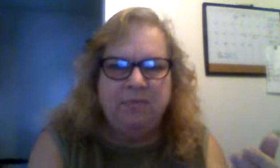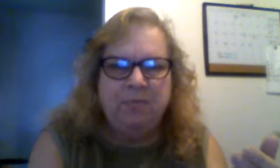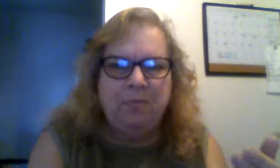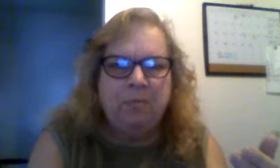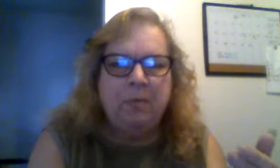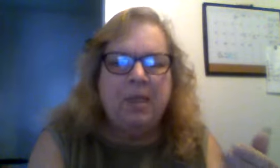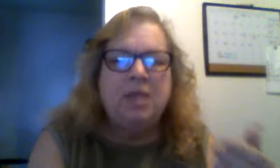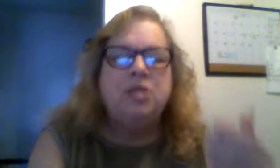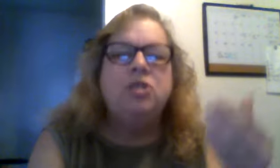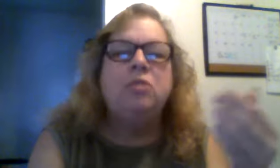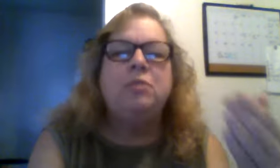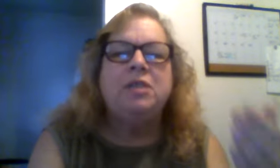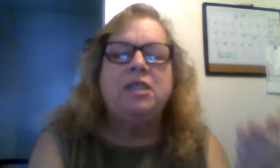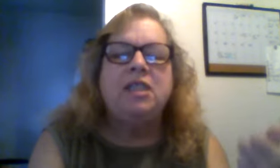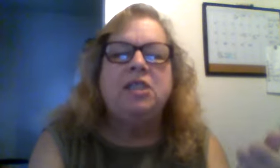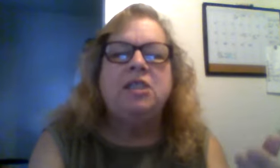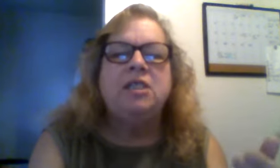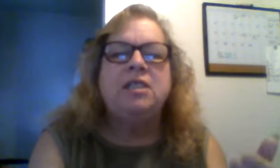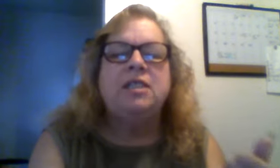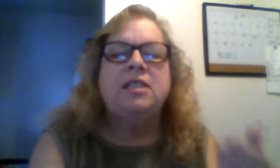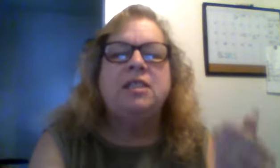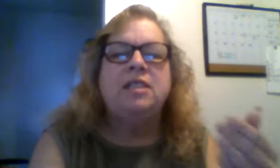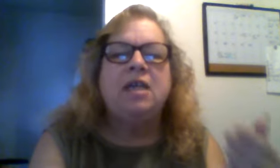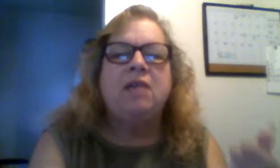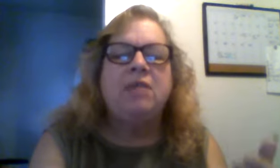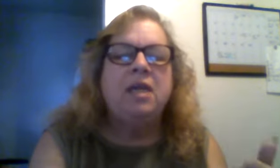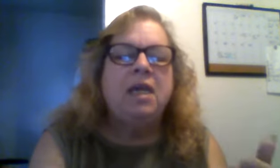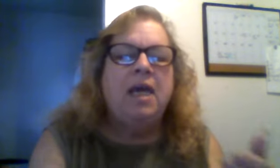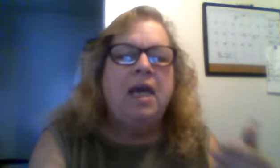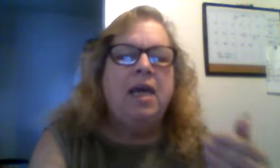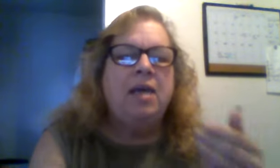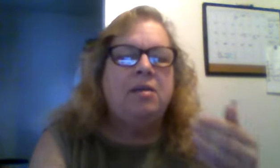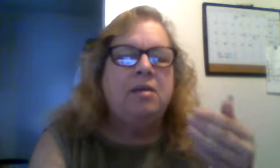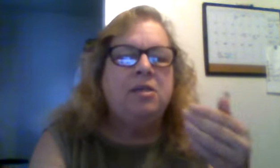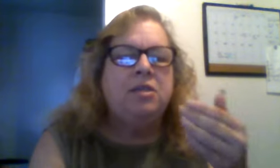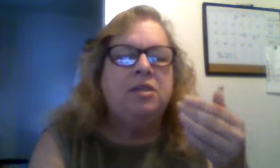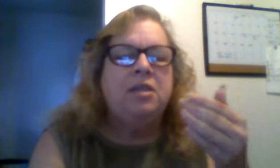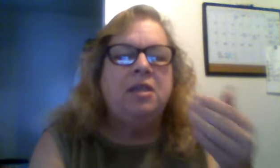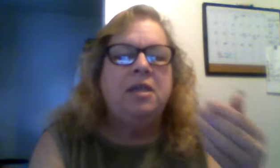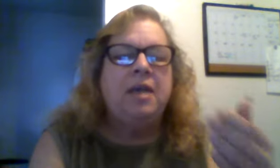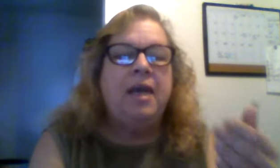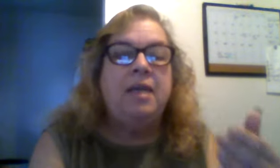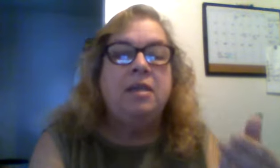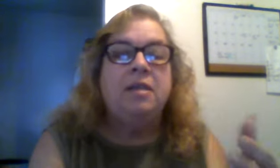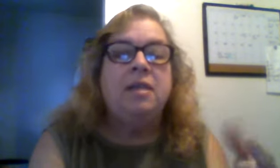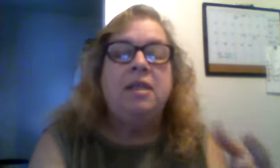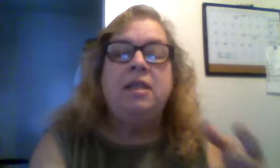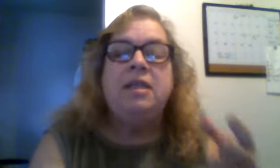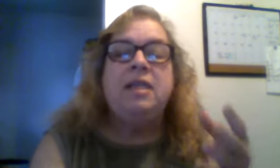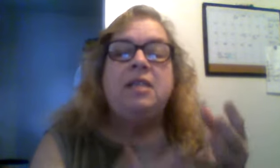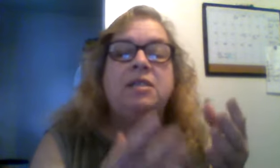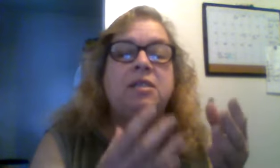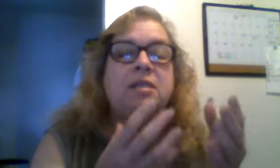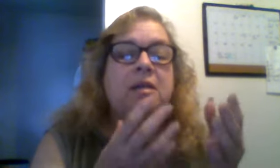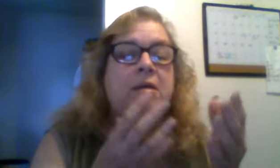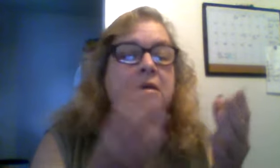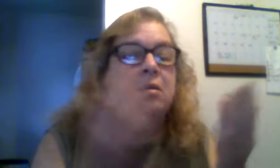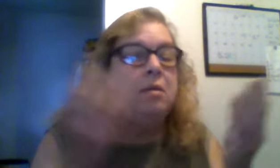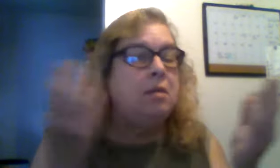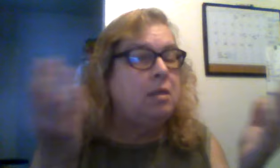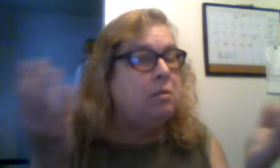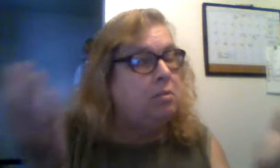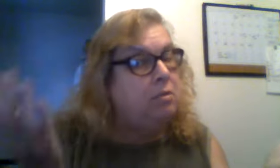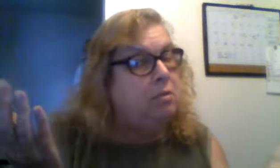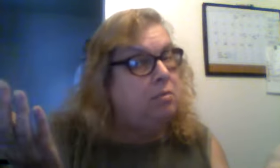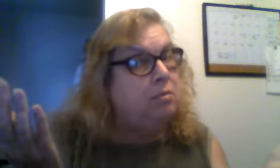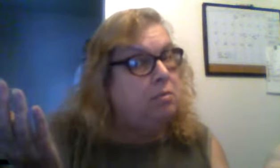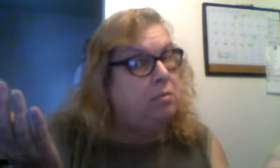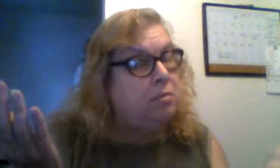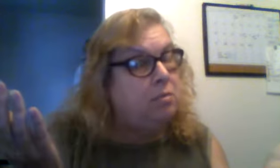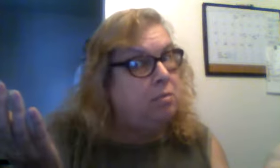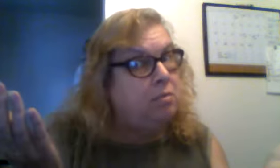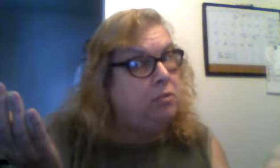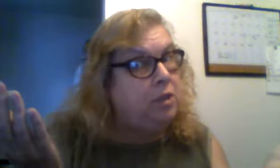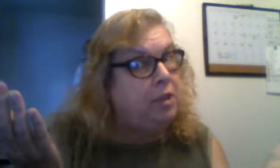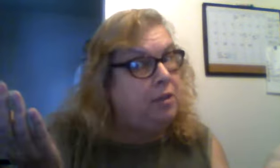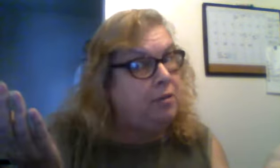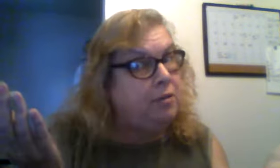superstitions and stuff and just and these jiggers